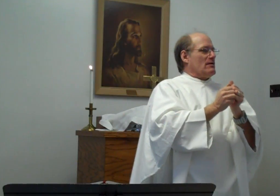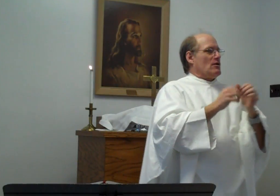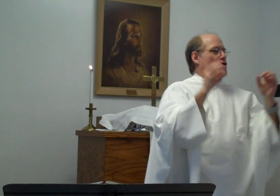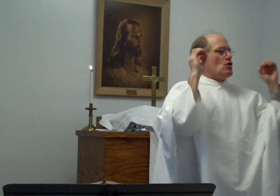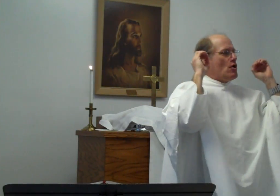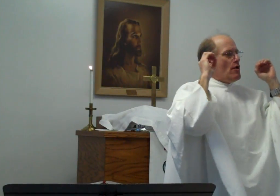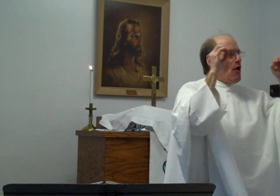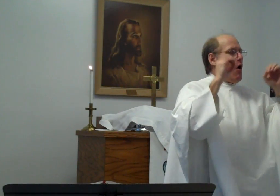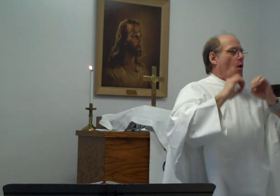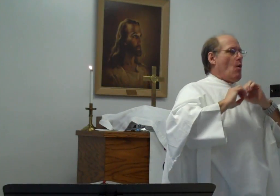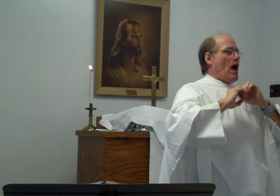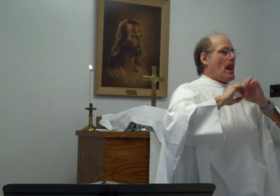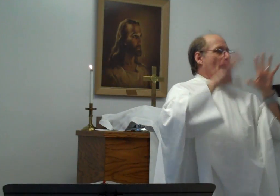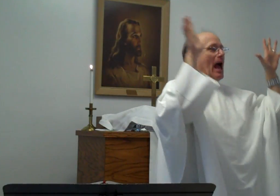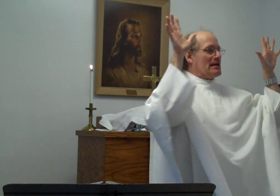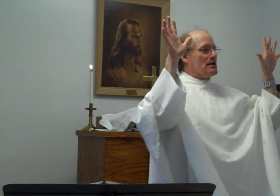no light.